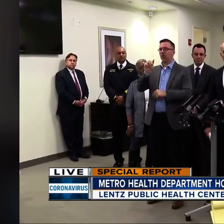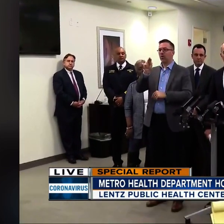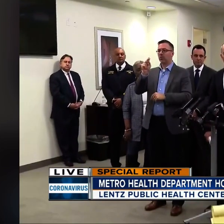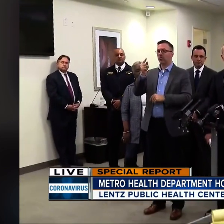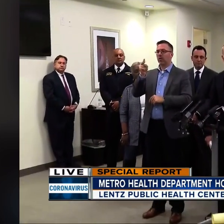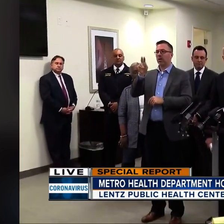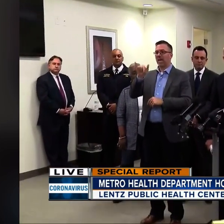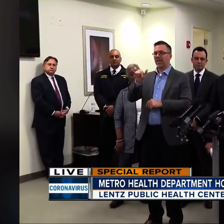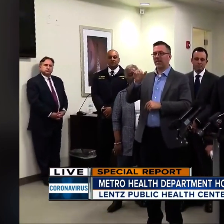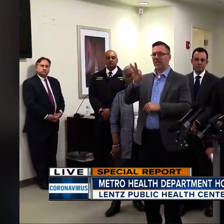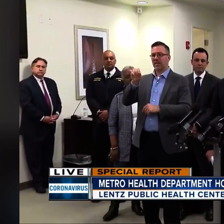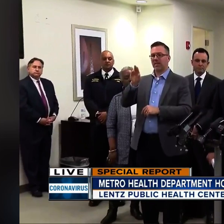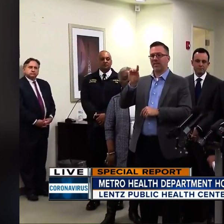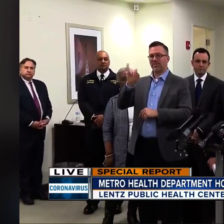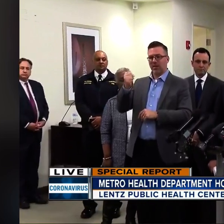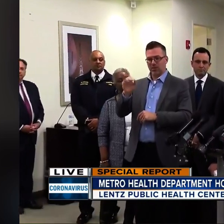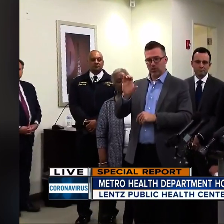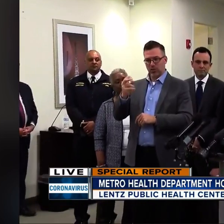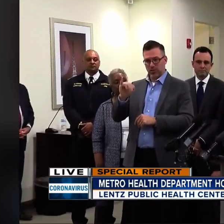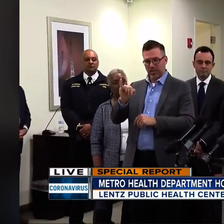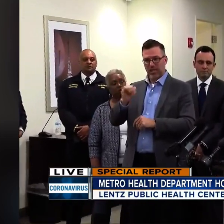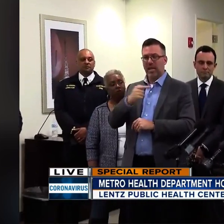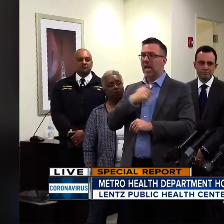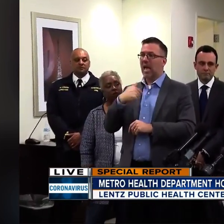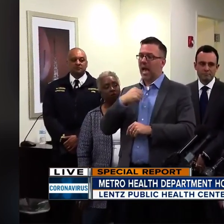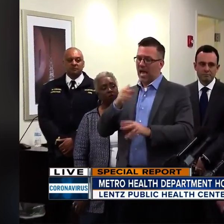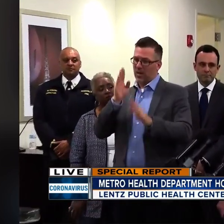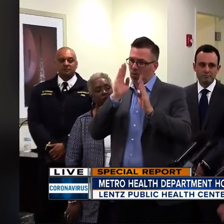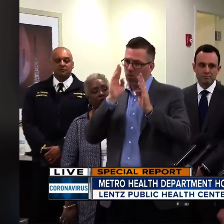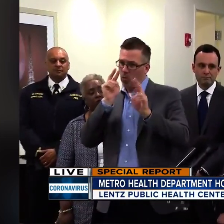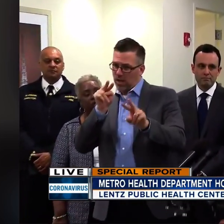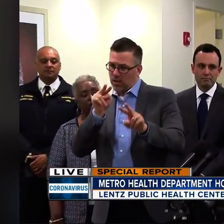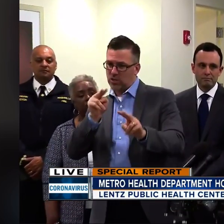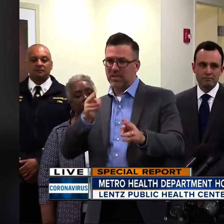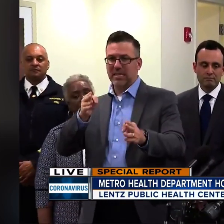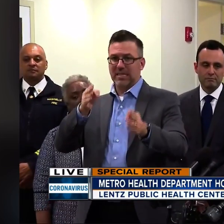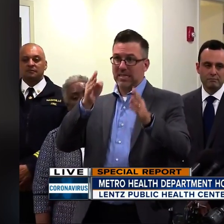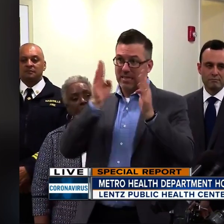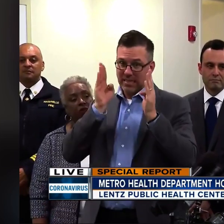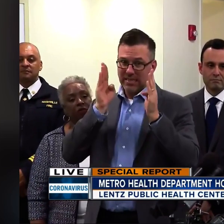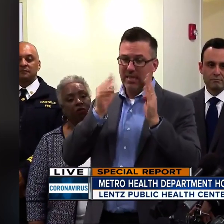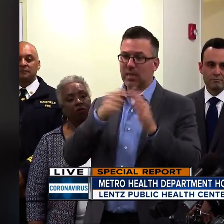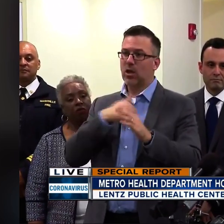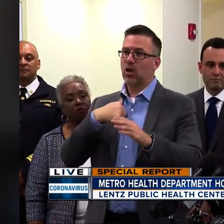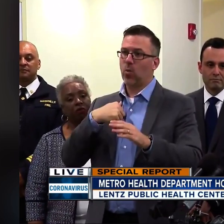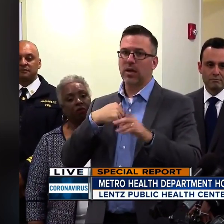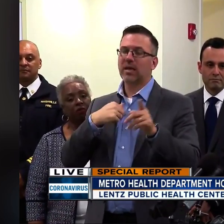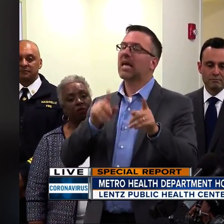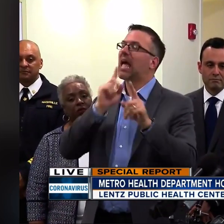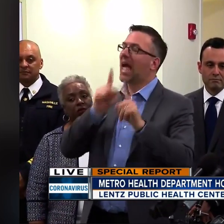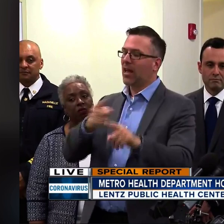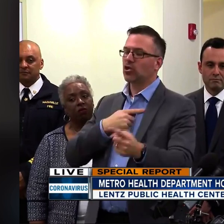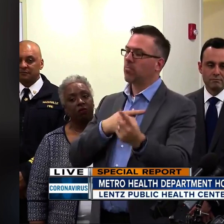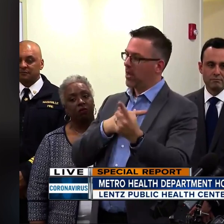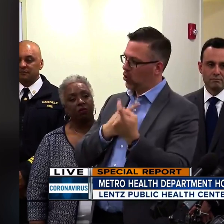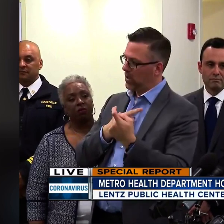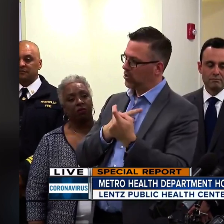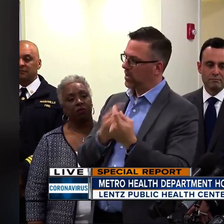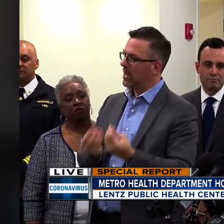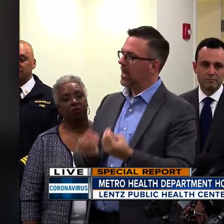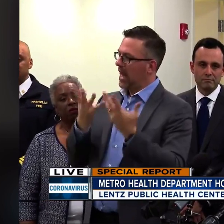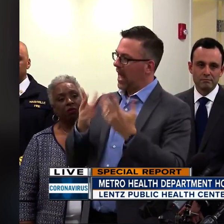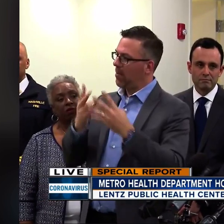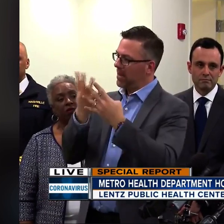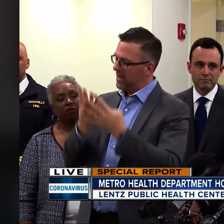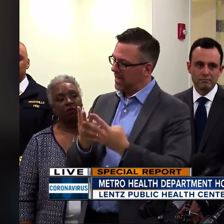and I listen, and we are updating ourselves here at the Tennessee Department of Health. my question. How many tests